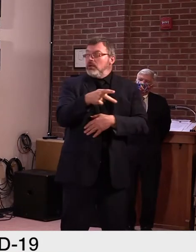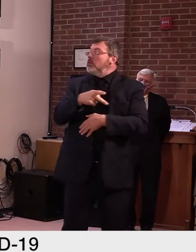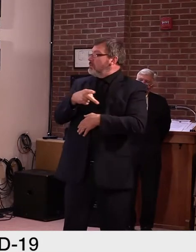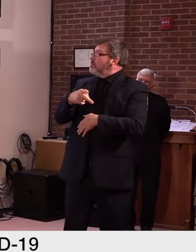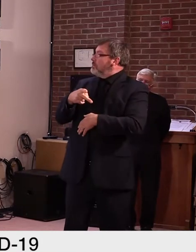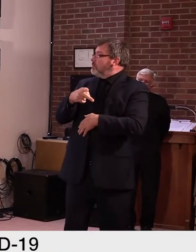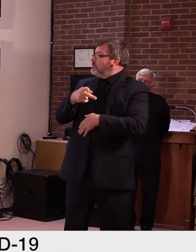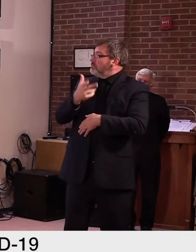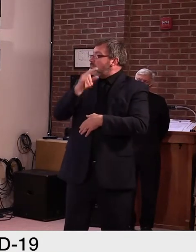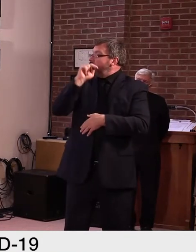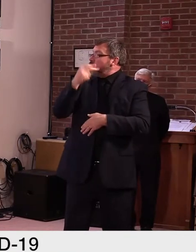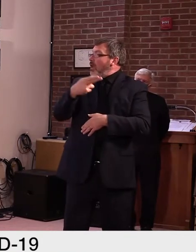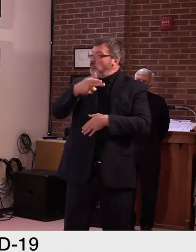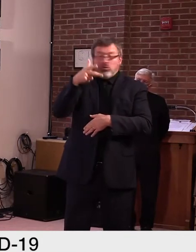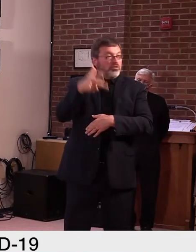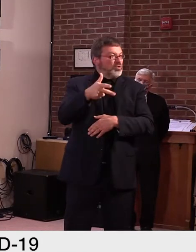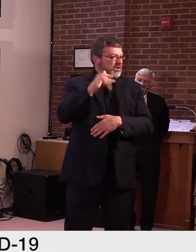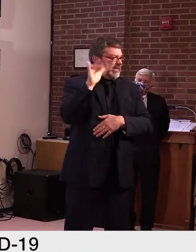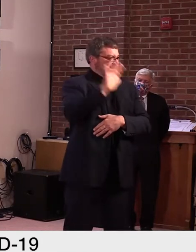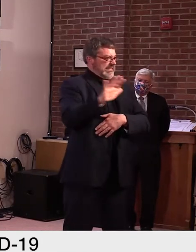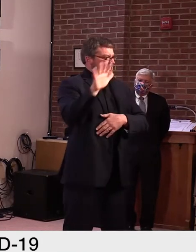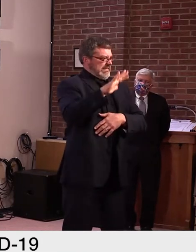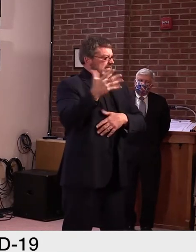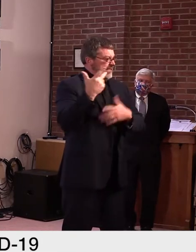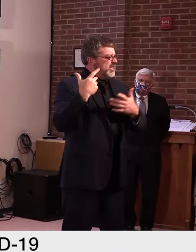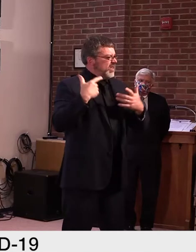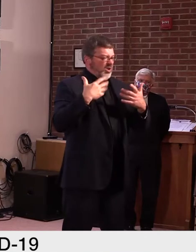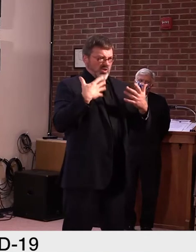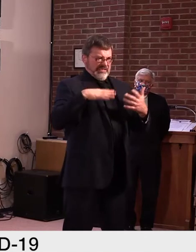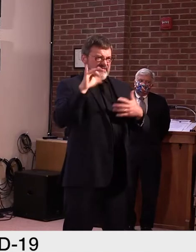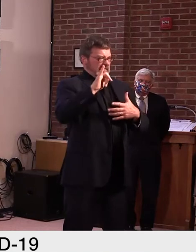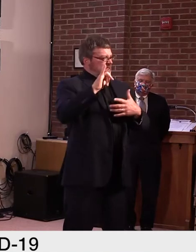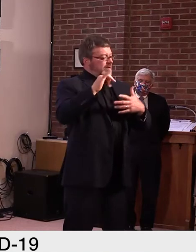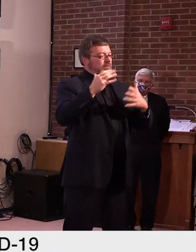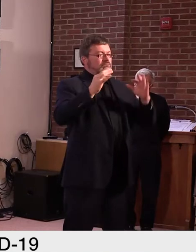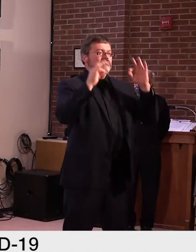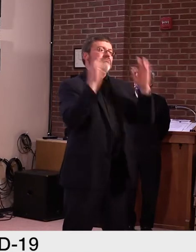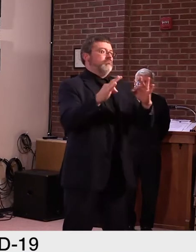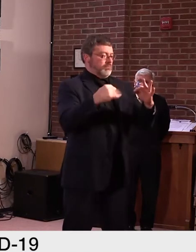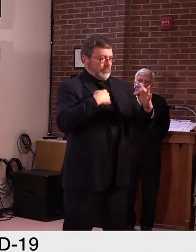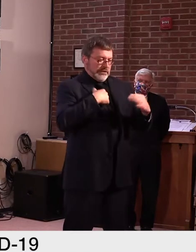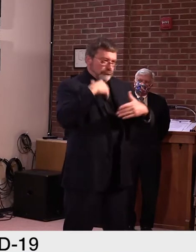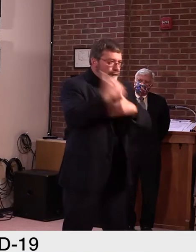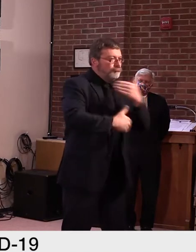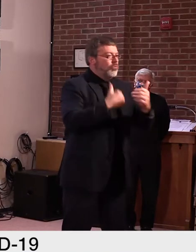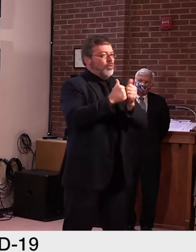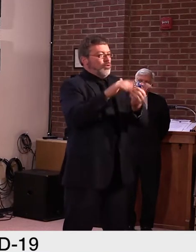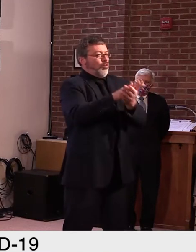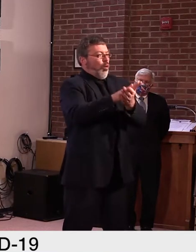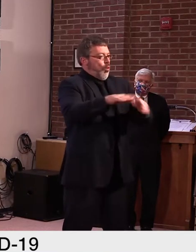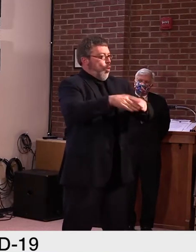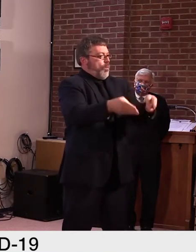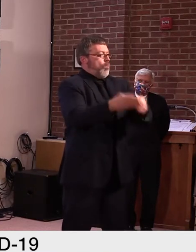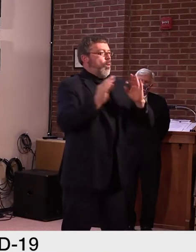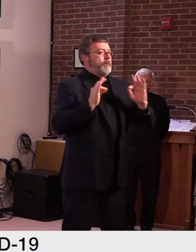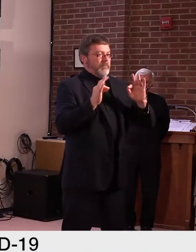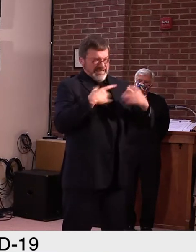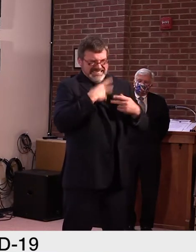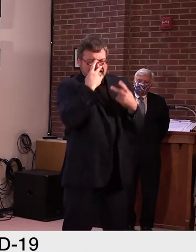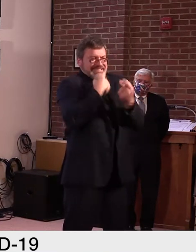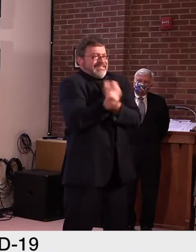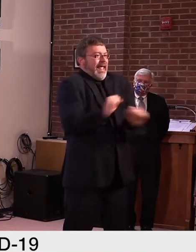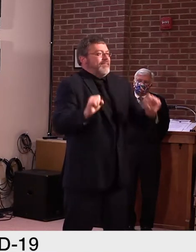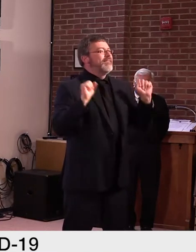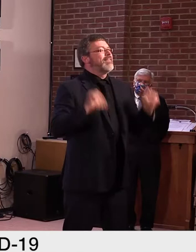position to successfully reopen K through 12 and higher education as well. We'll point out a few other states that